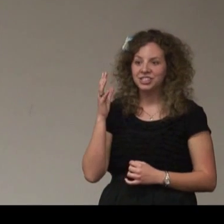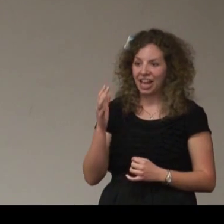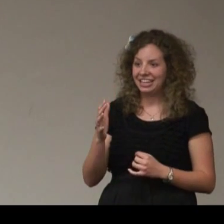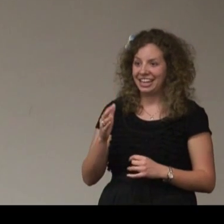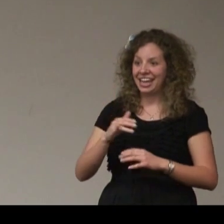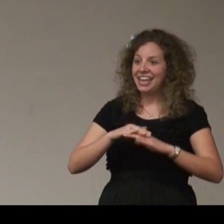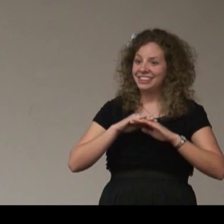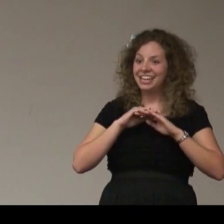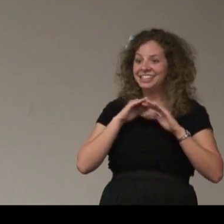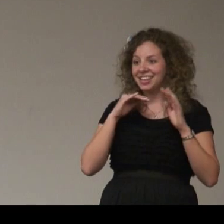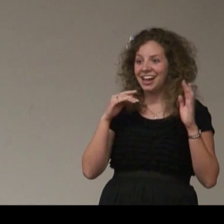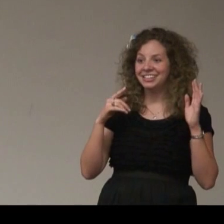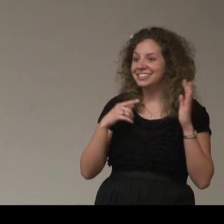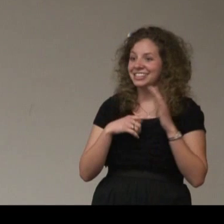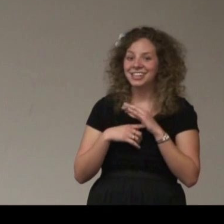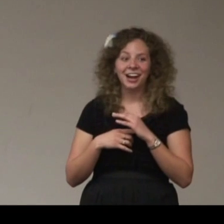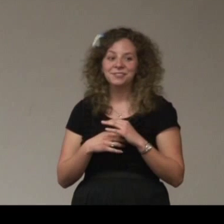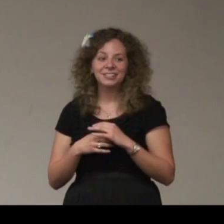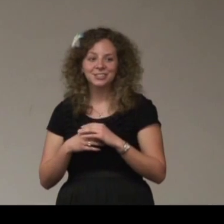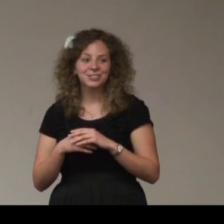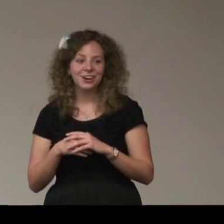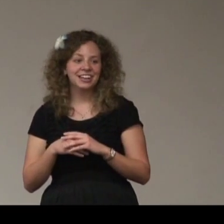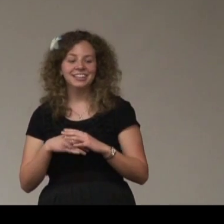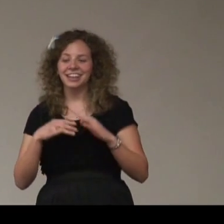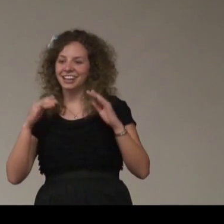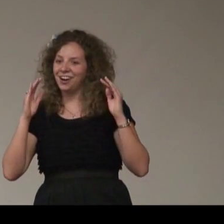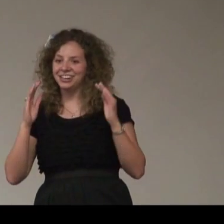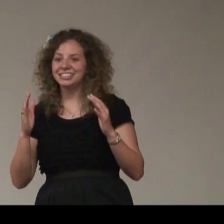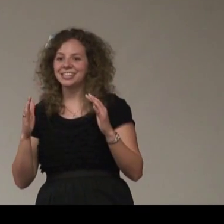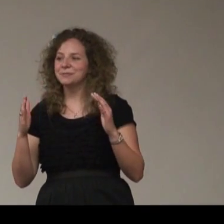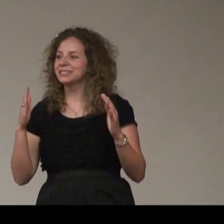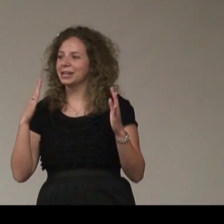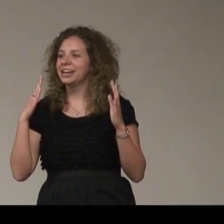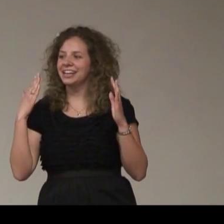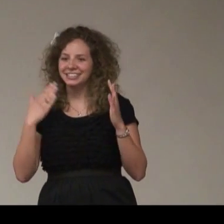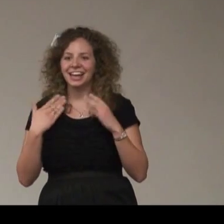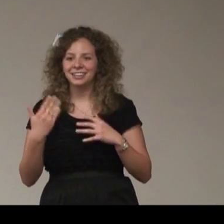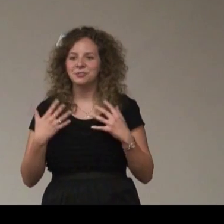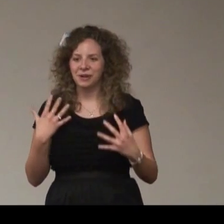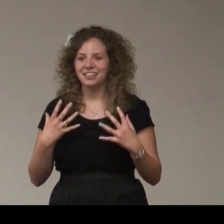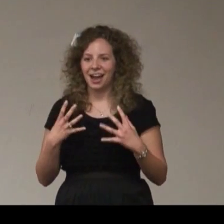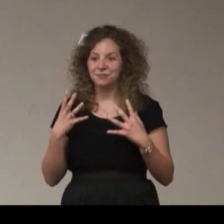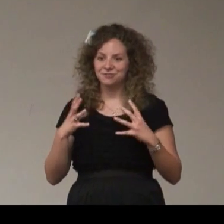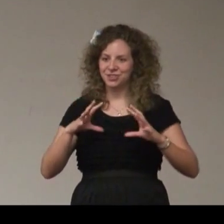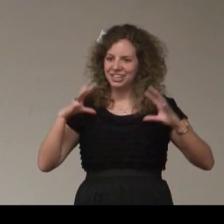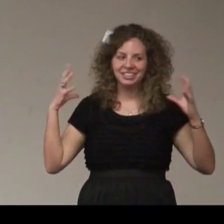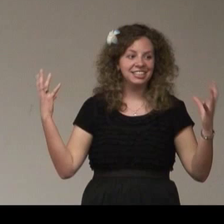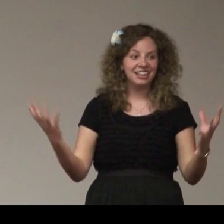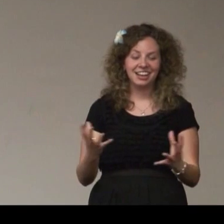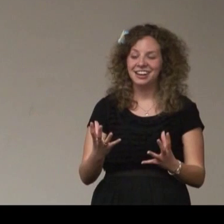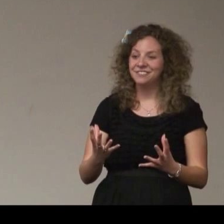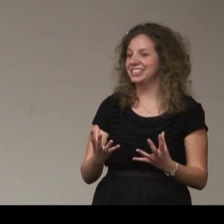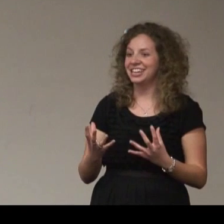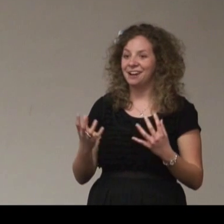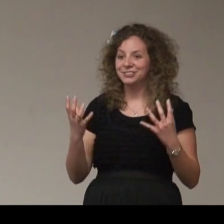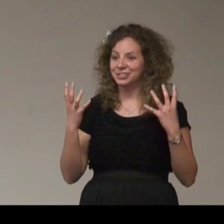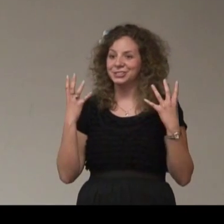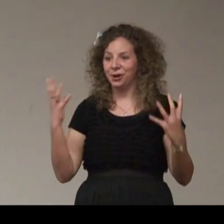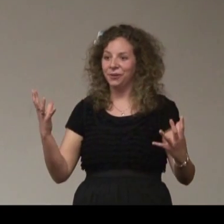signing it. They signed the entire rest of the song, and, like, honestly, it was, like, exactly the way that I would have translated it and everything. And I was just so,